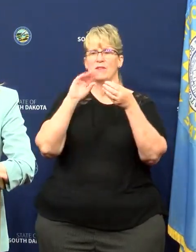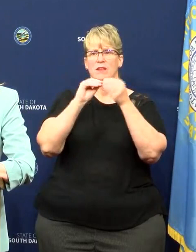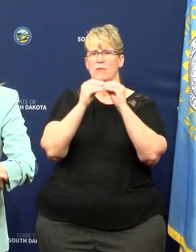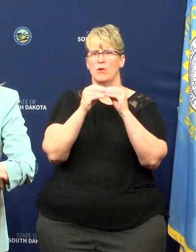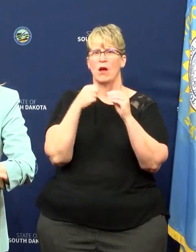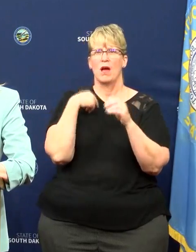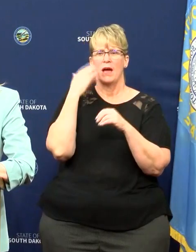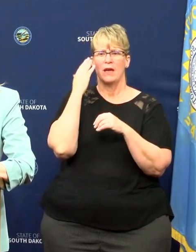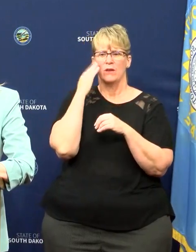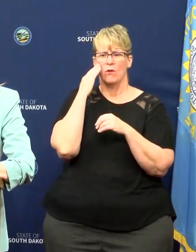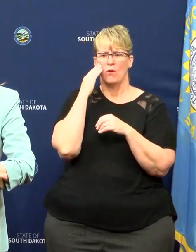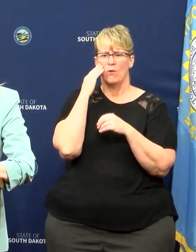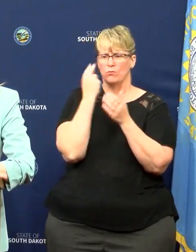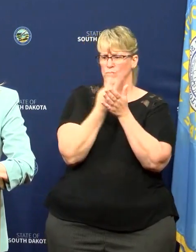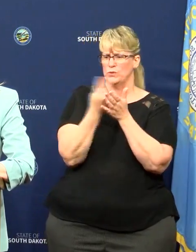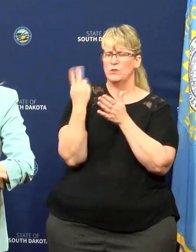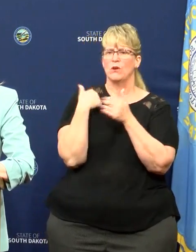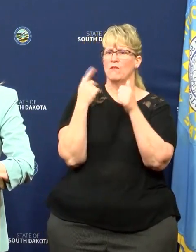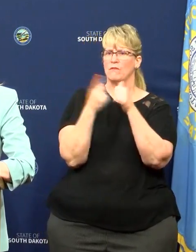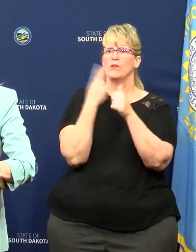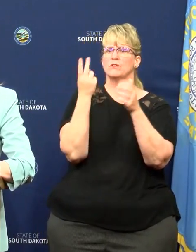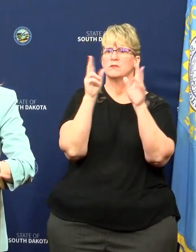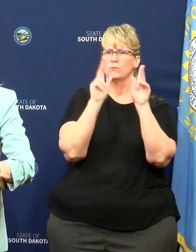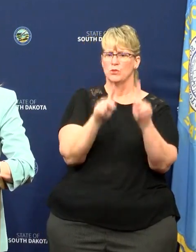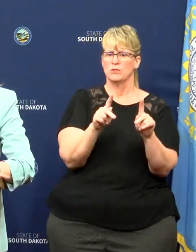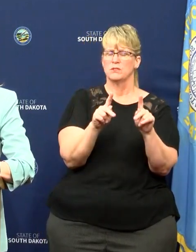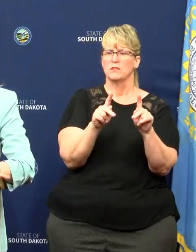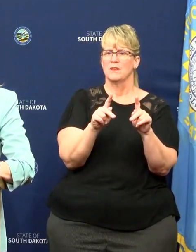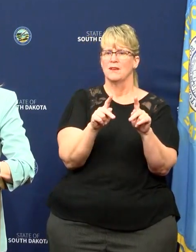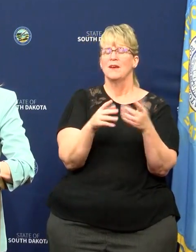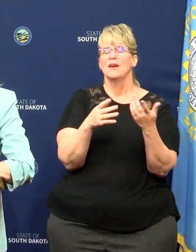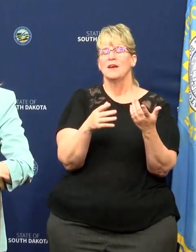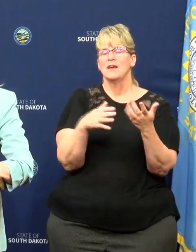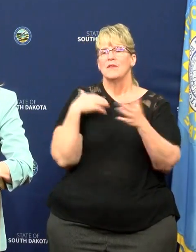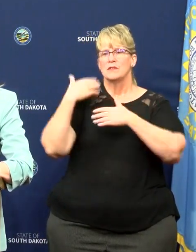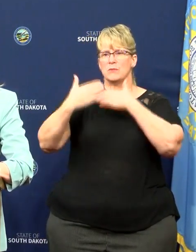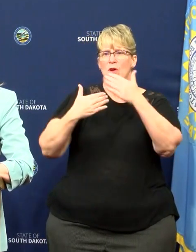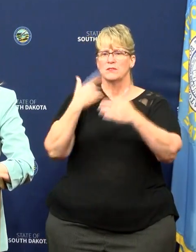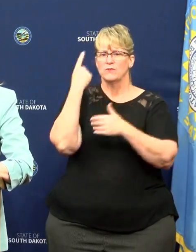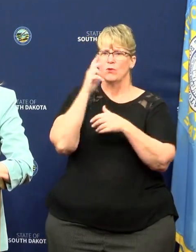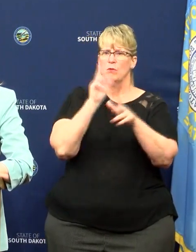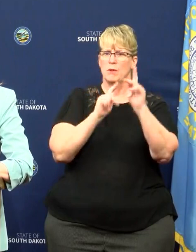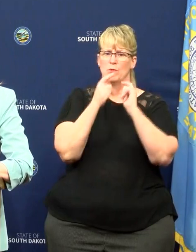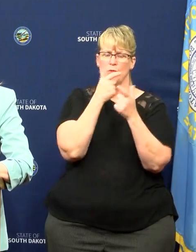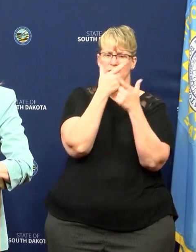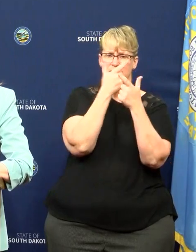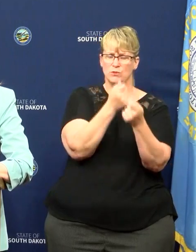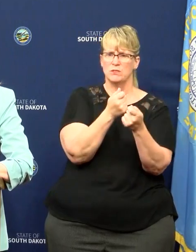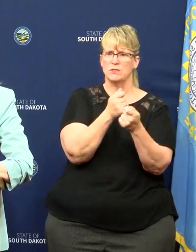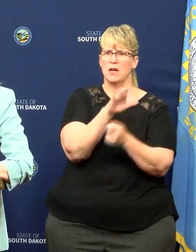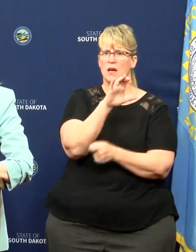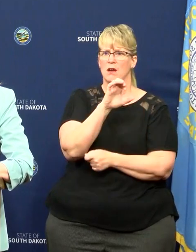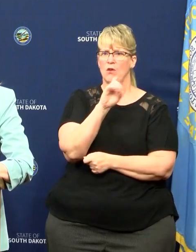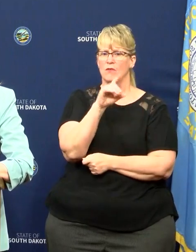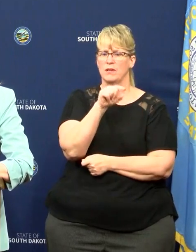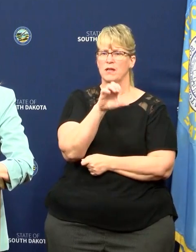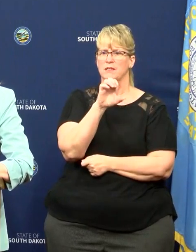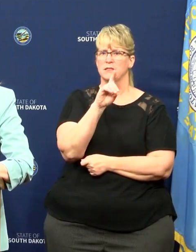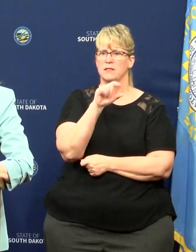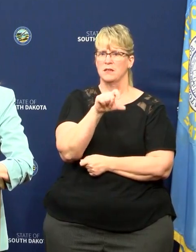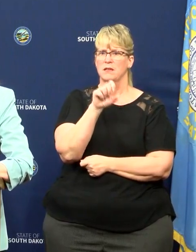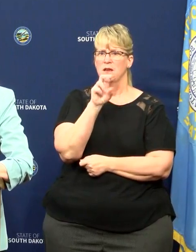our first person here just a couple of weeks ago. There's a process for people that are interested. You can find information on the covid